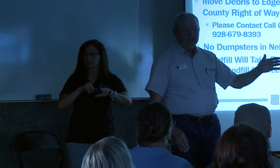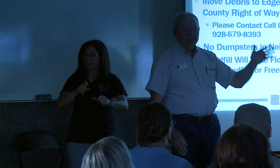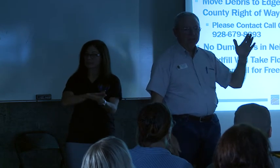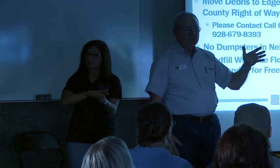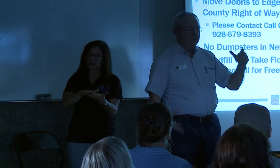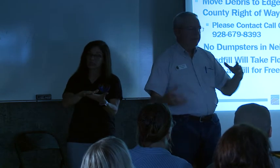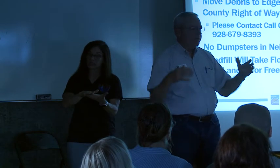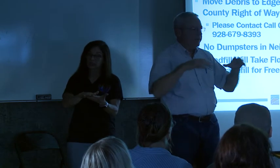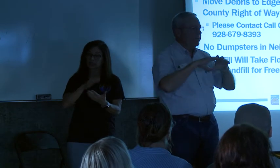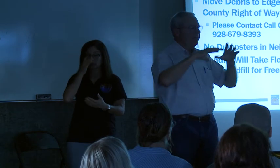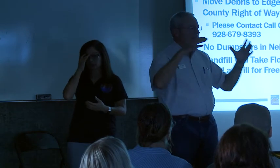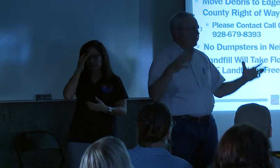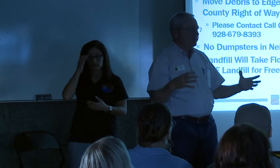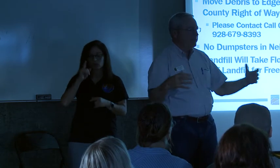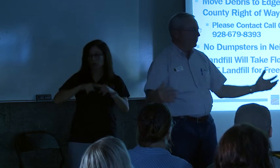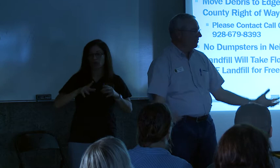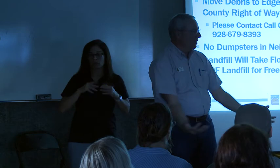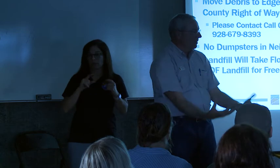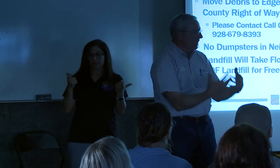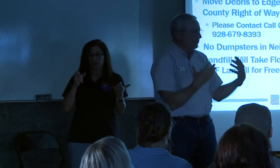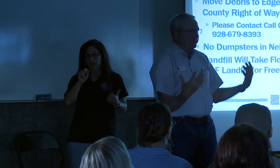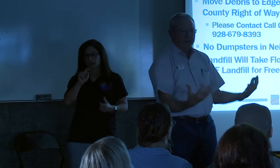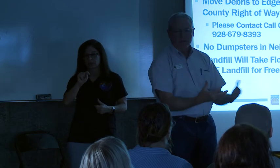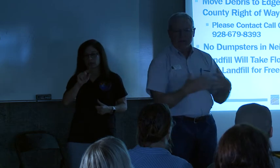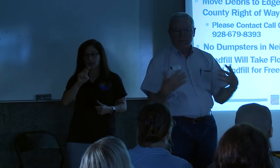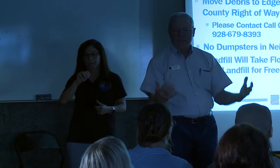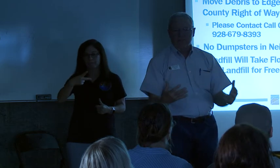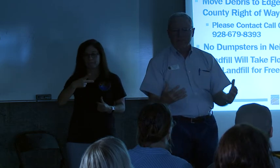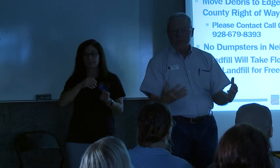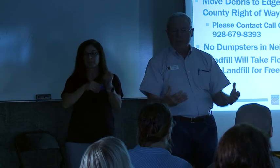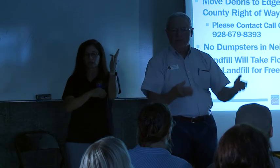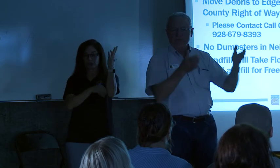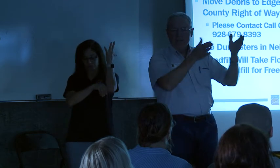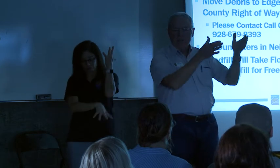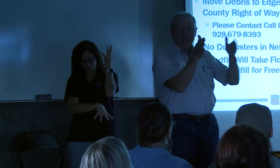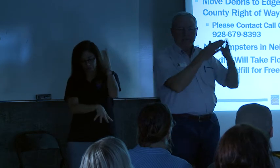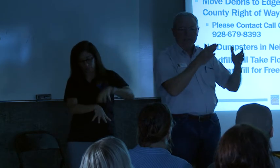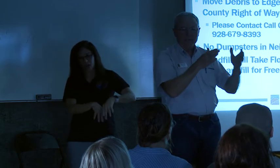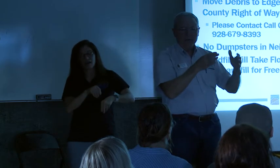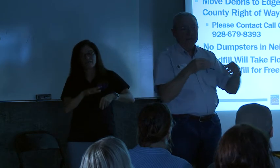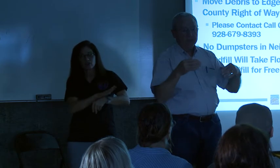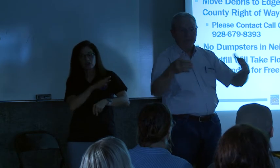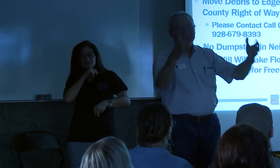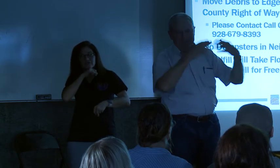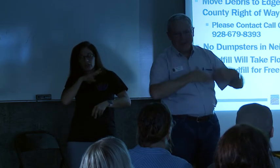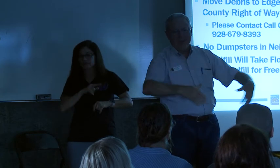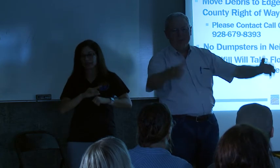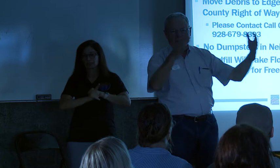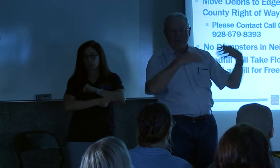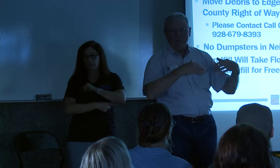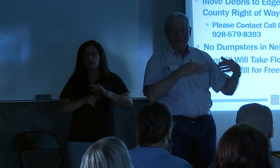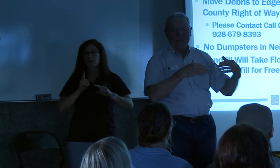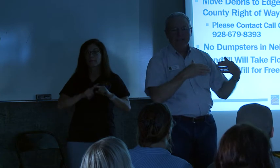clean. So we can't take a big stump that's got dirt all over it. That's going to be garbage. But the clean lumber that was cleaned